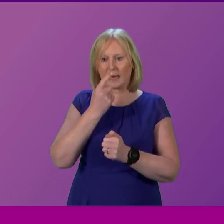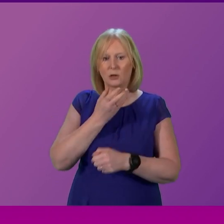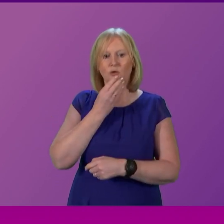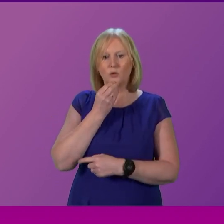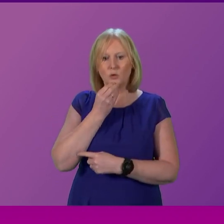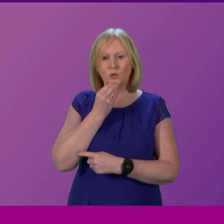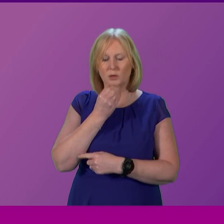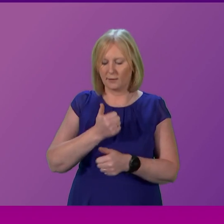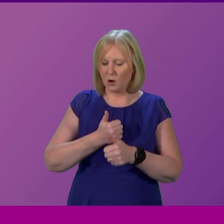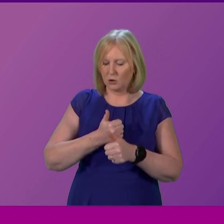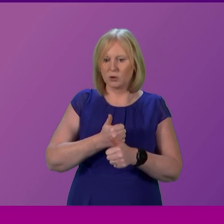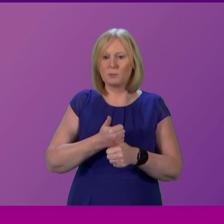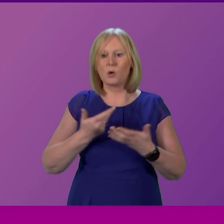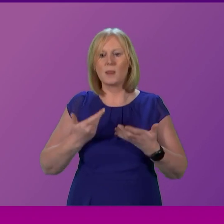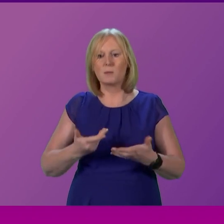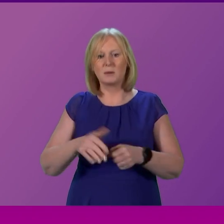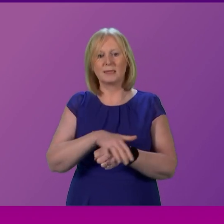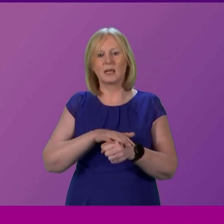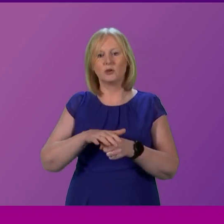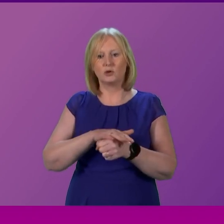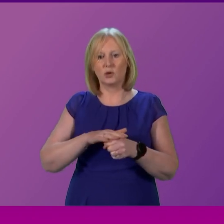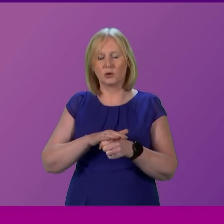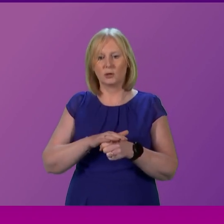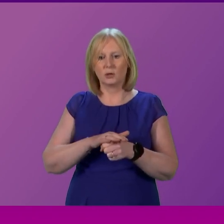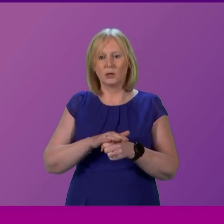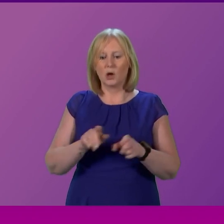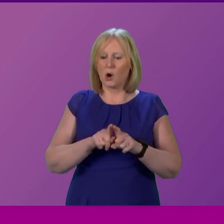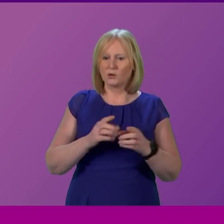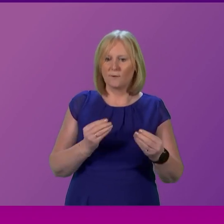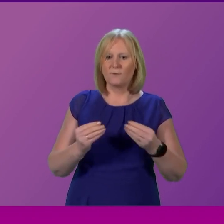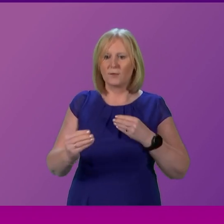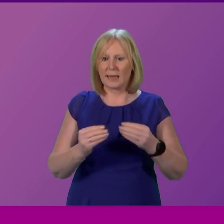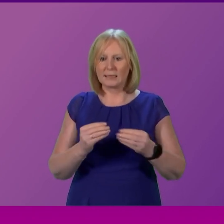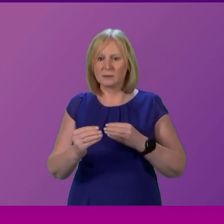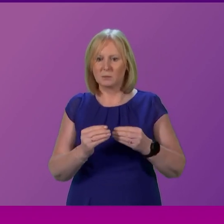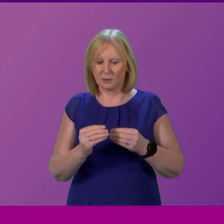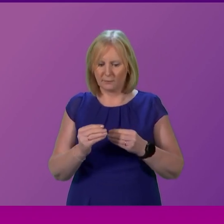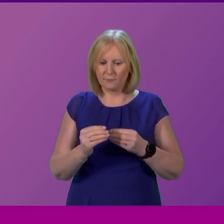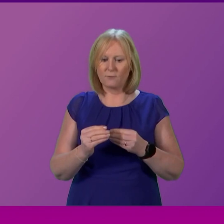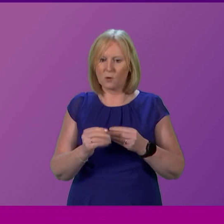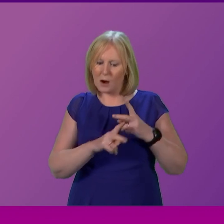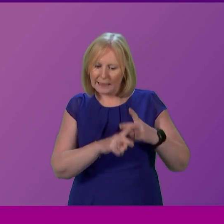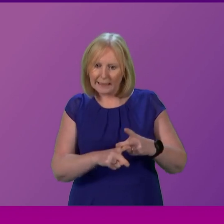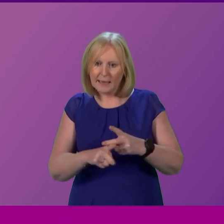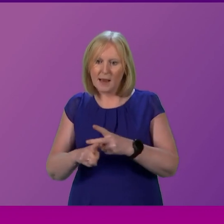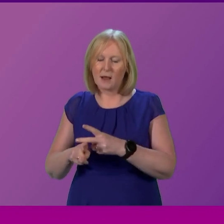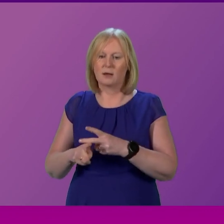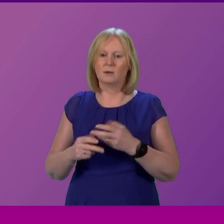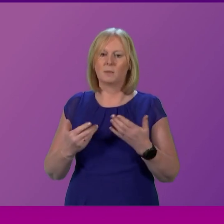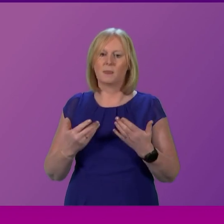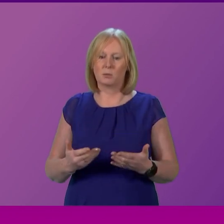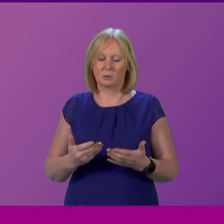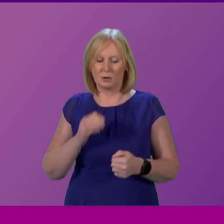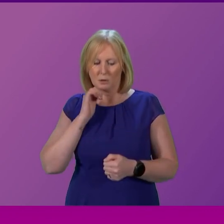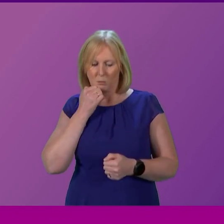during the current situation and allowing additional flexibility to maximise capacity within our hospitals. We will work with partners